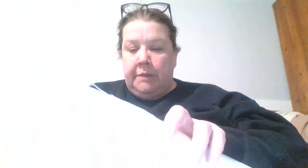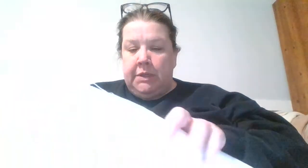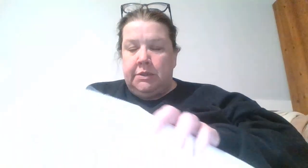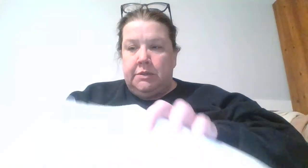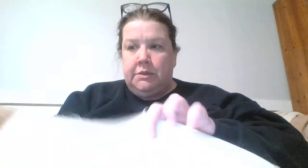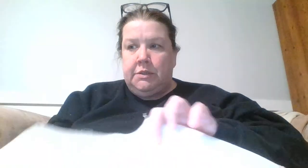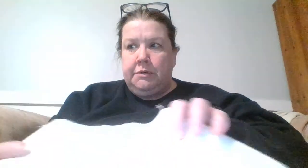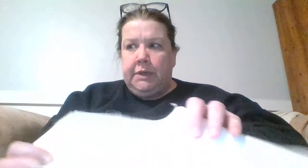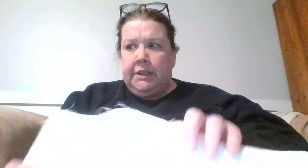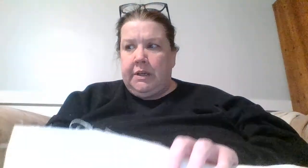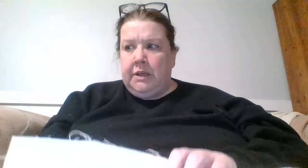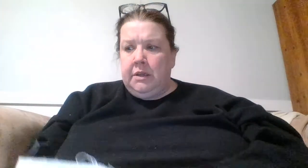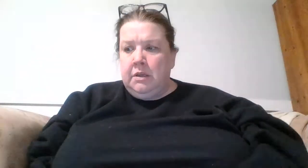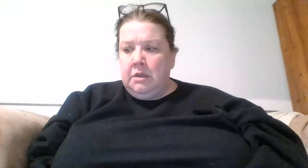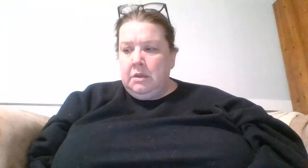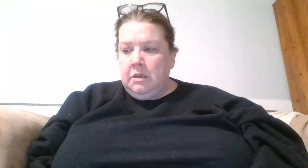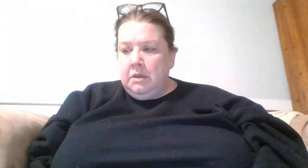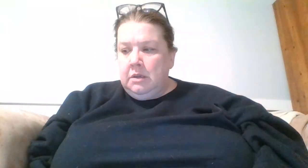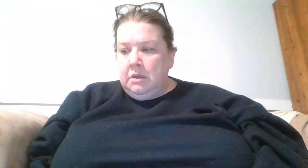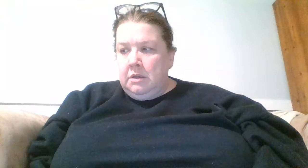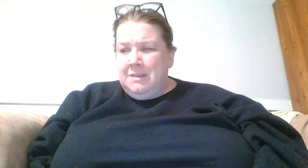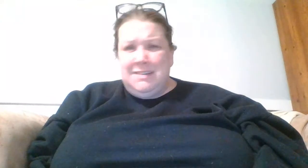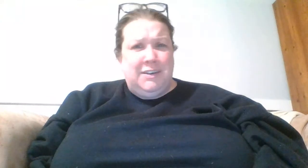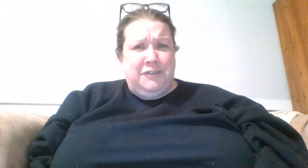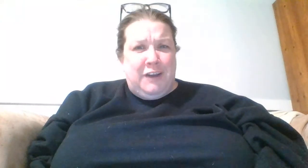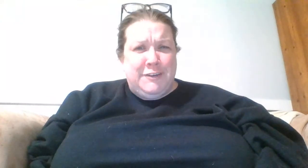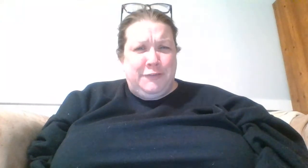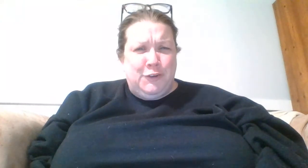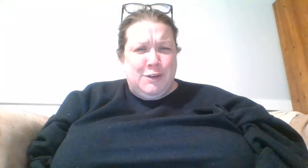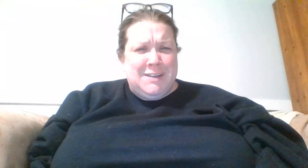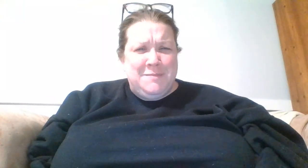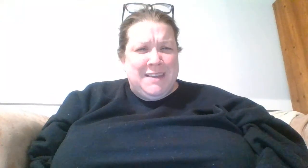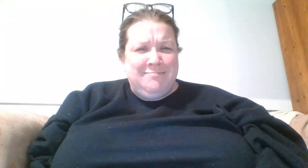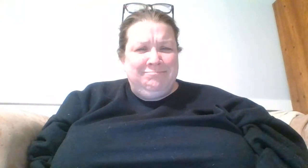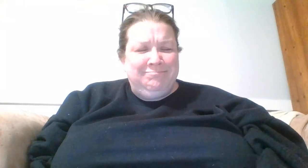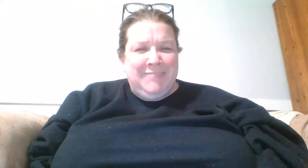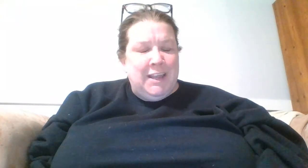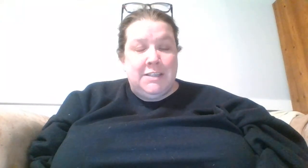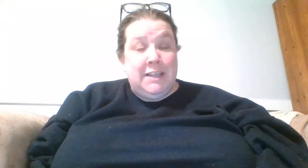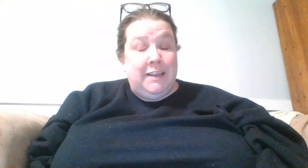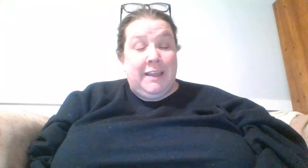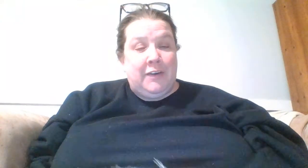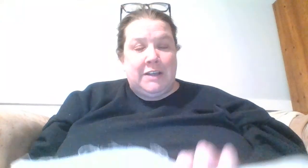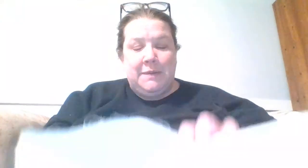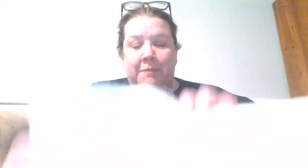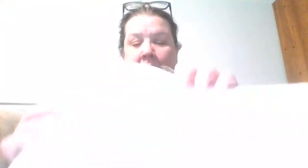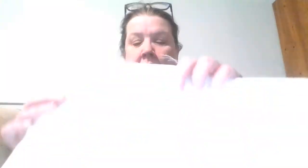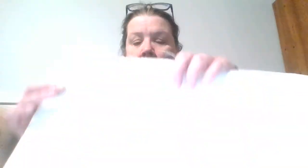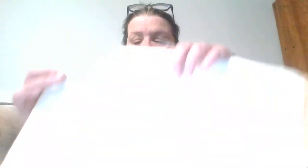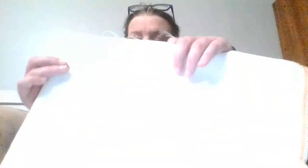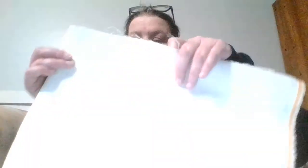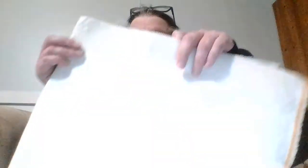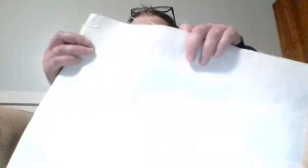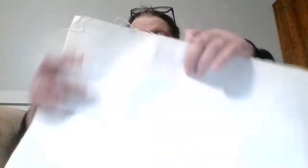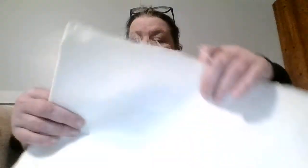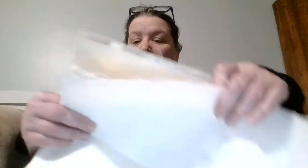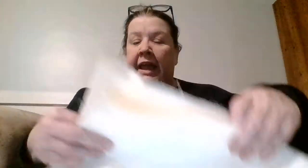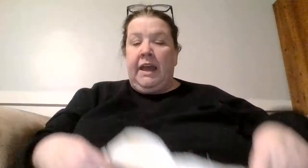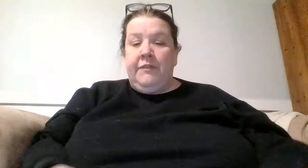is doing the still fresh fruit or something it's it that cracks me up um so I have